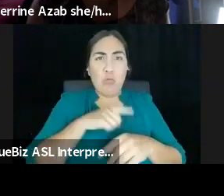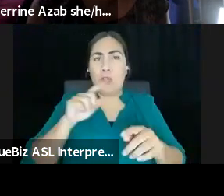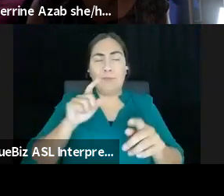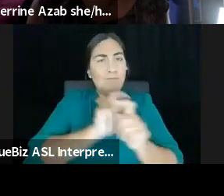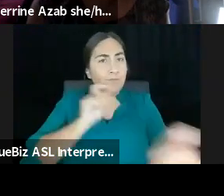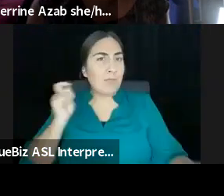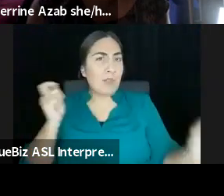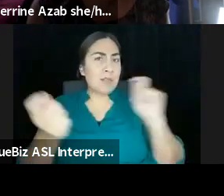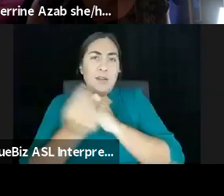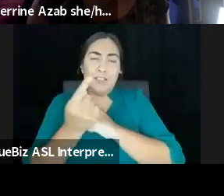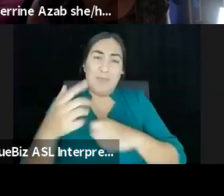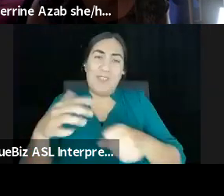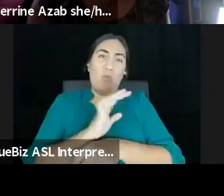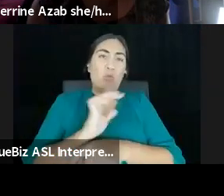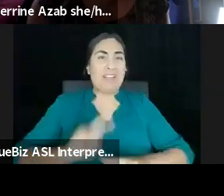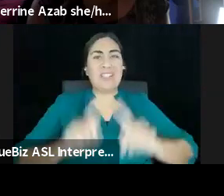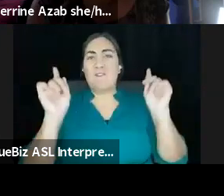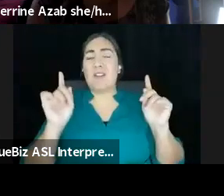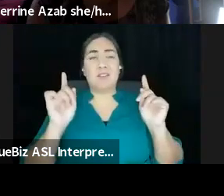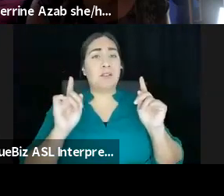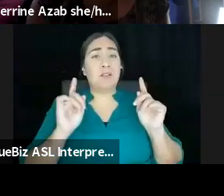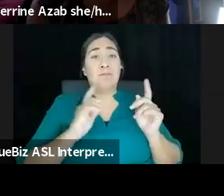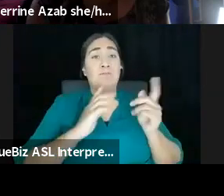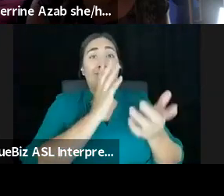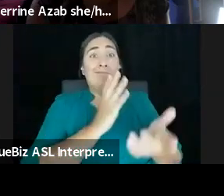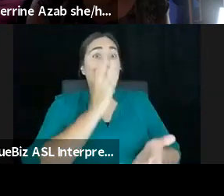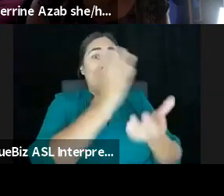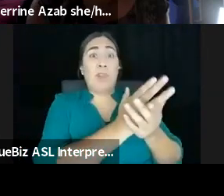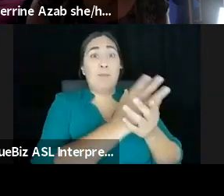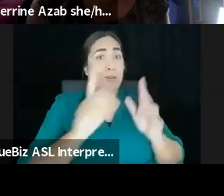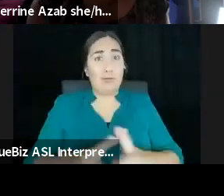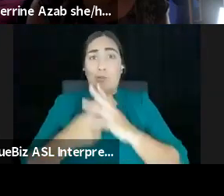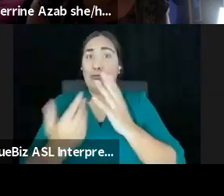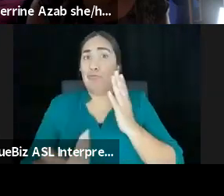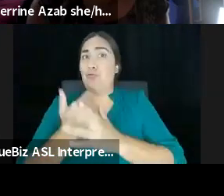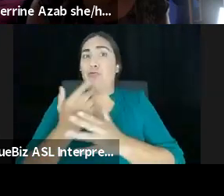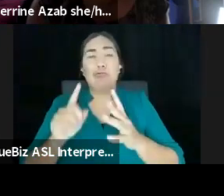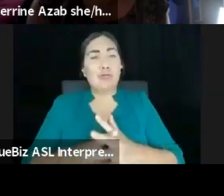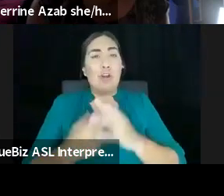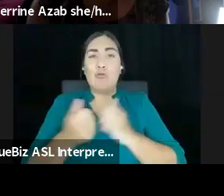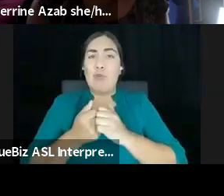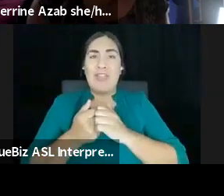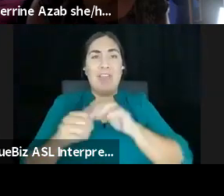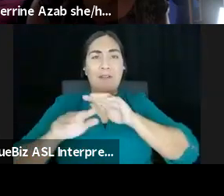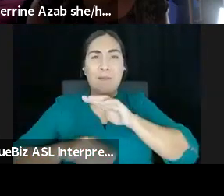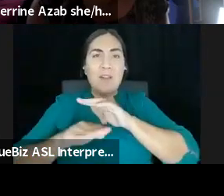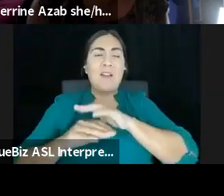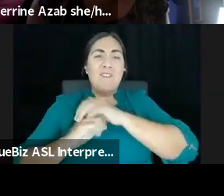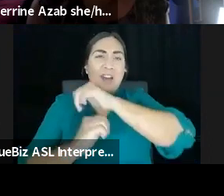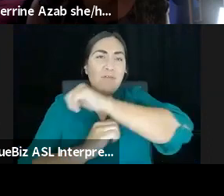Just scrap that start with the land, start with the roots, start with the foundation, and then build something new and something